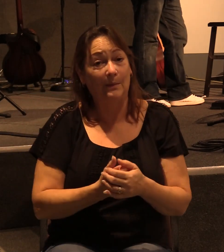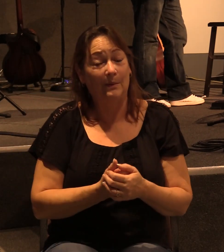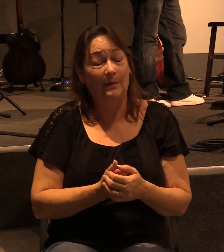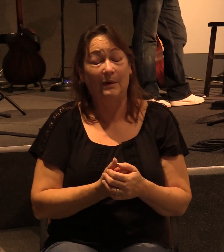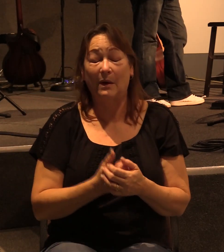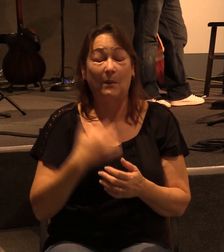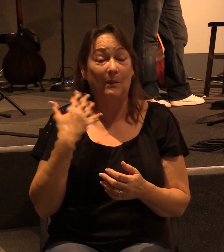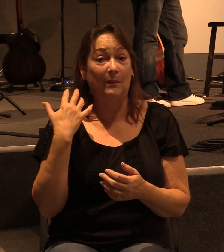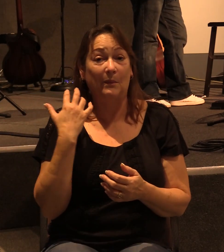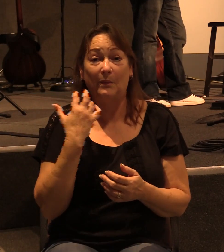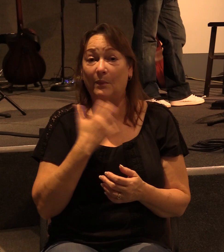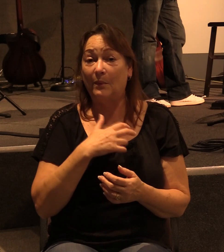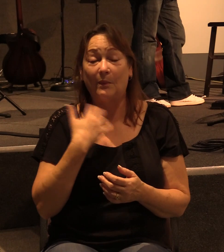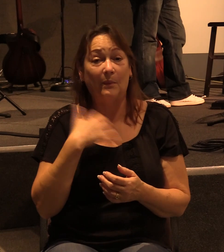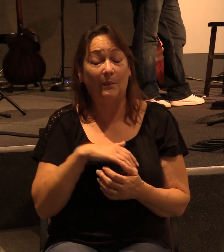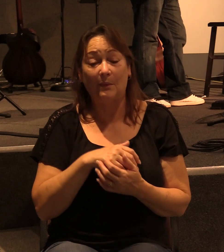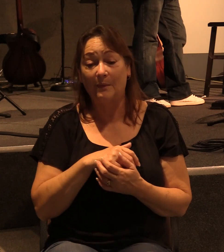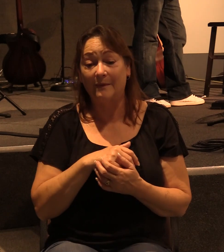And you go, man,